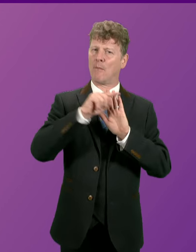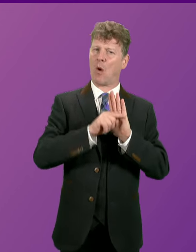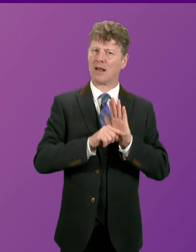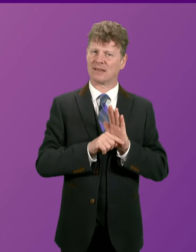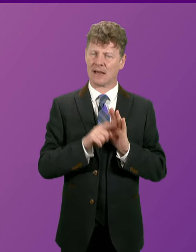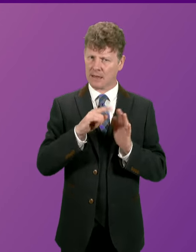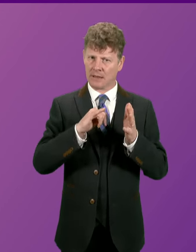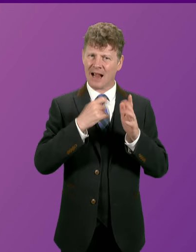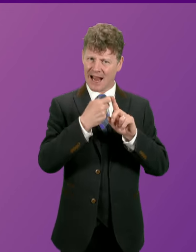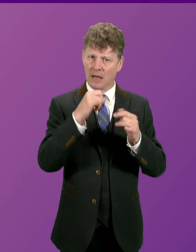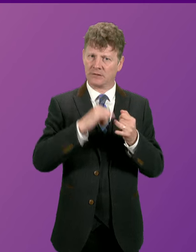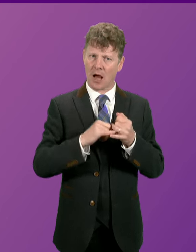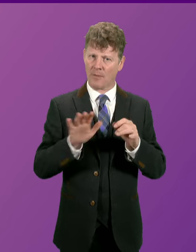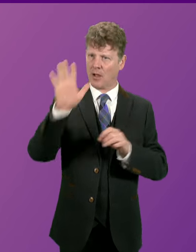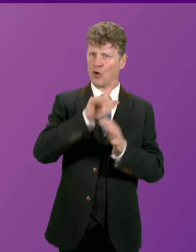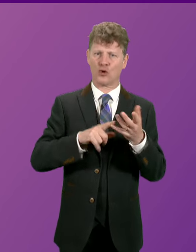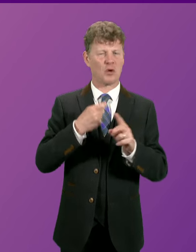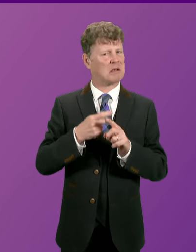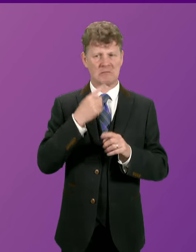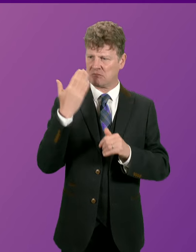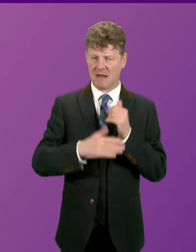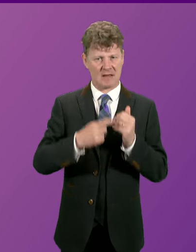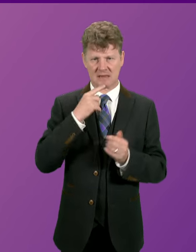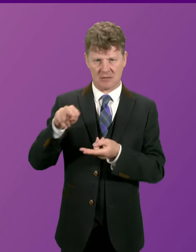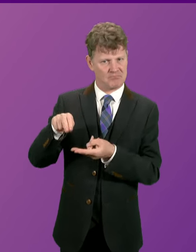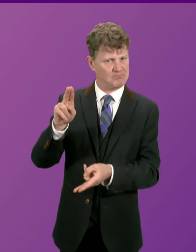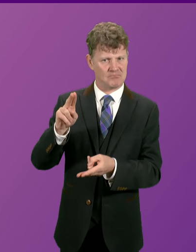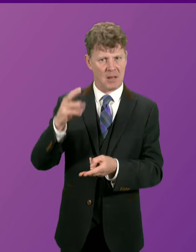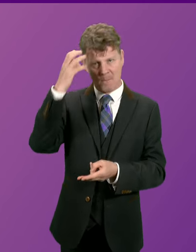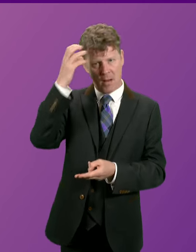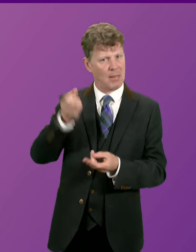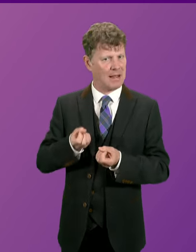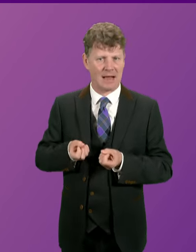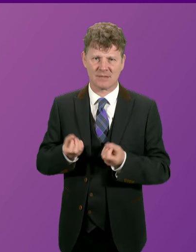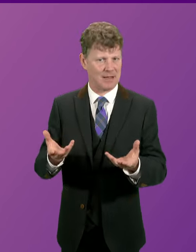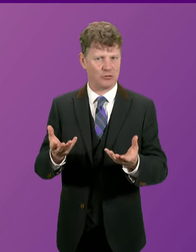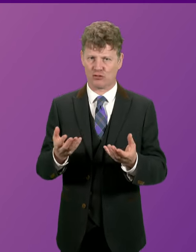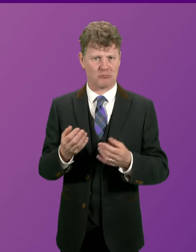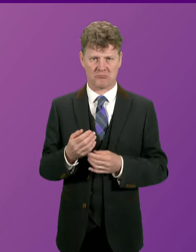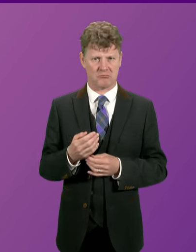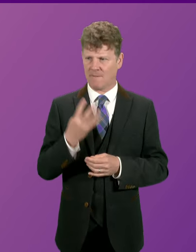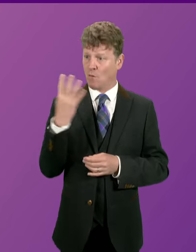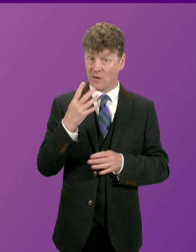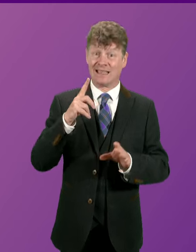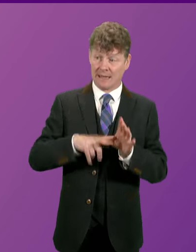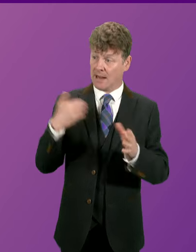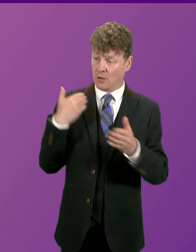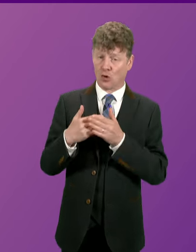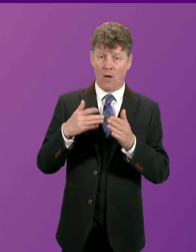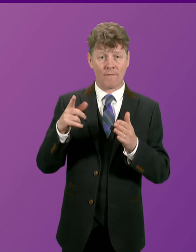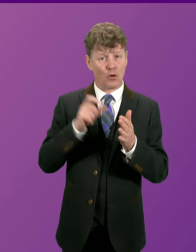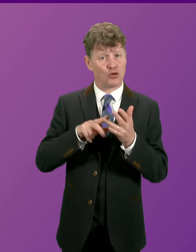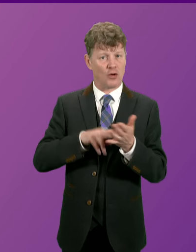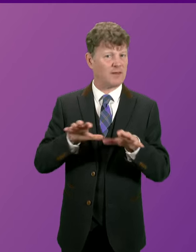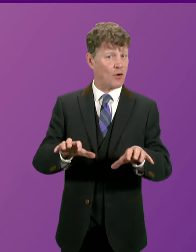Keir Starmer setting out an uplift in public expenditure as a consequence of 14 years of austerity. I did not